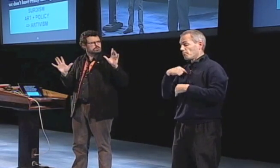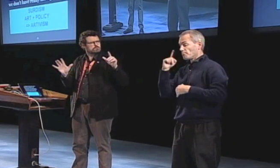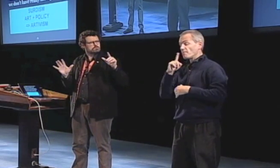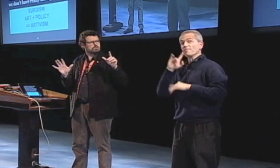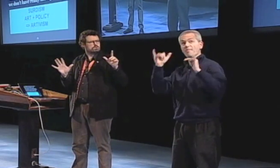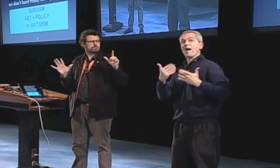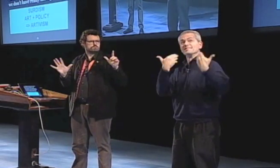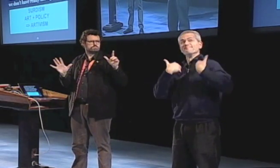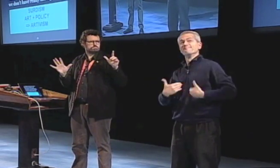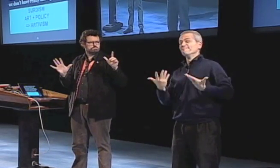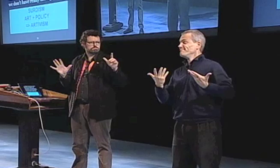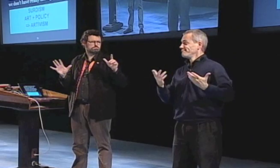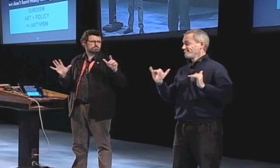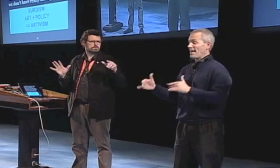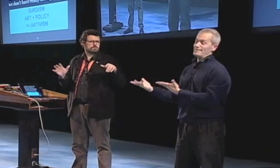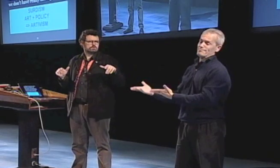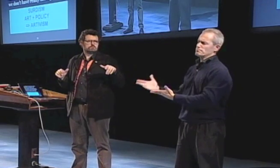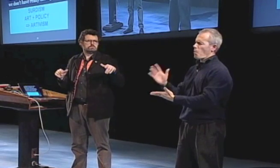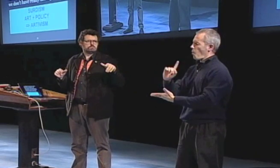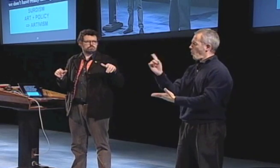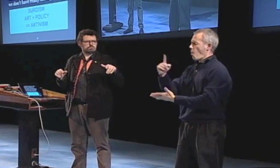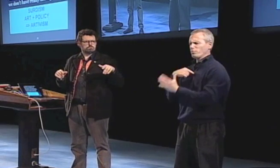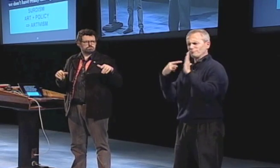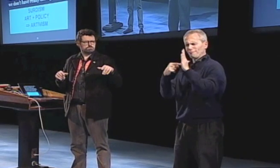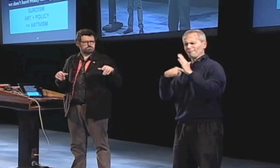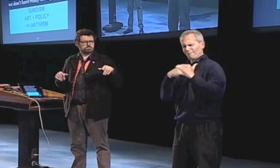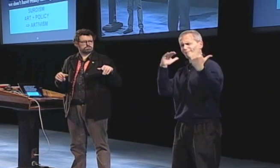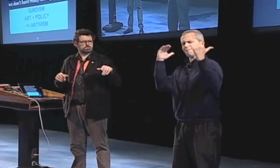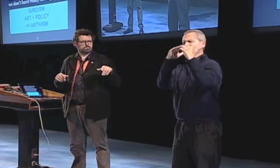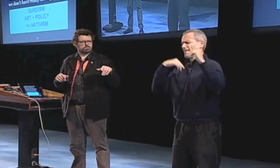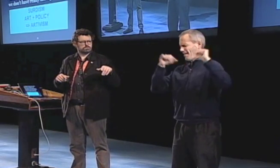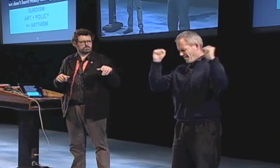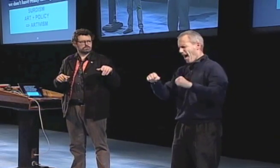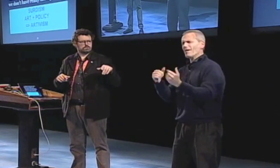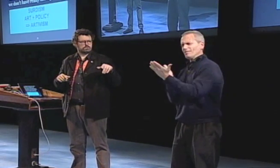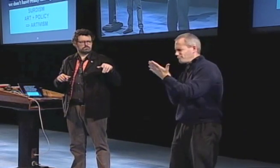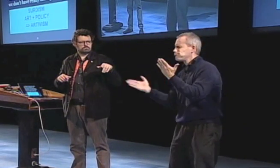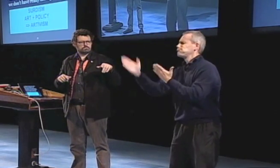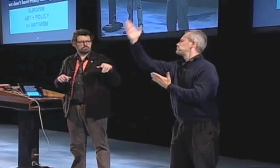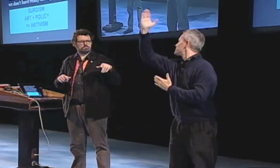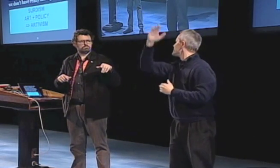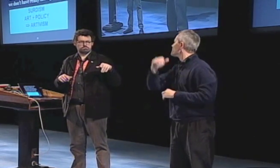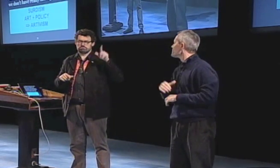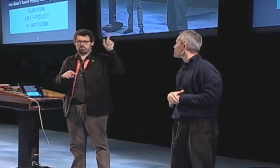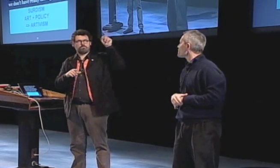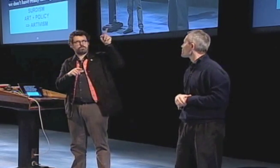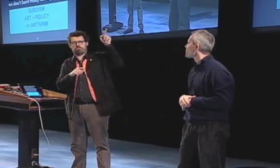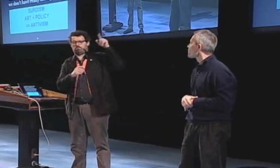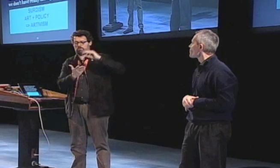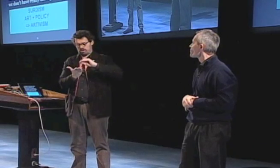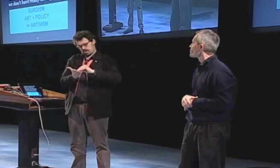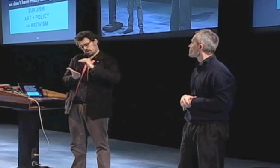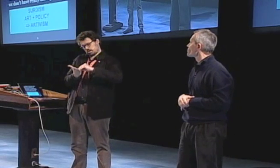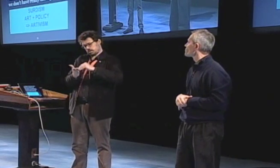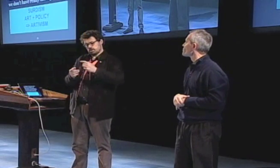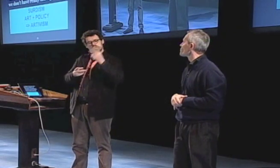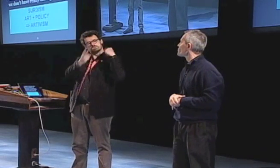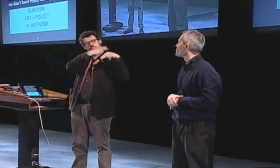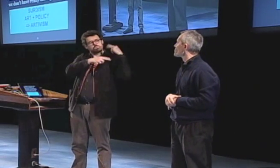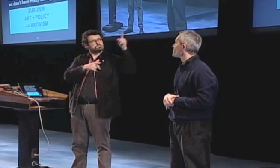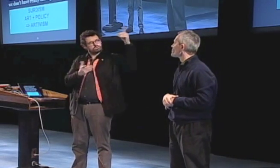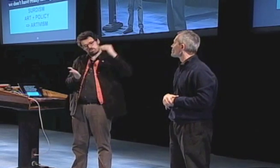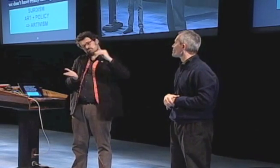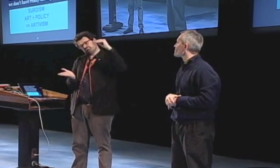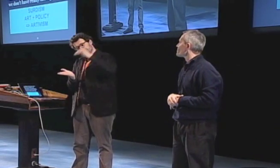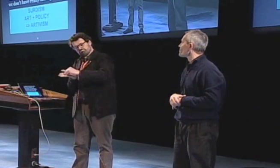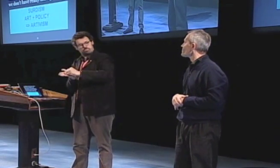society often looks at deaf people as those who are different and those who are less than but I think we can